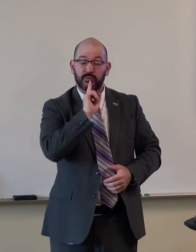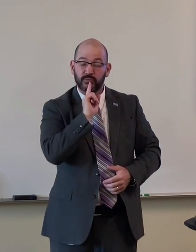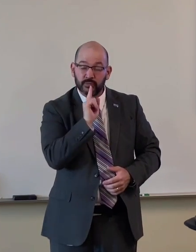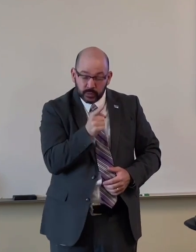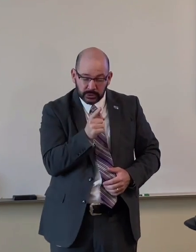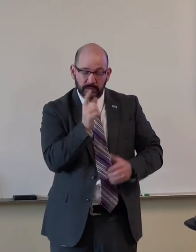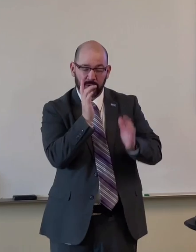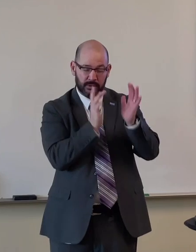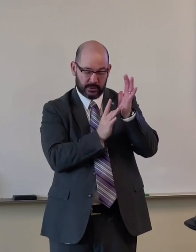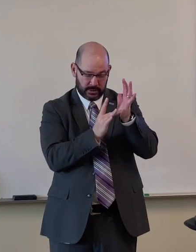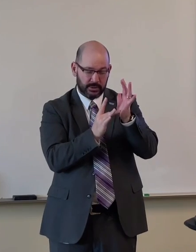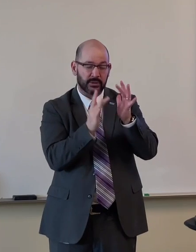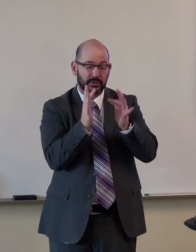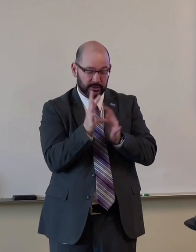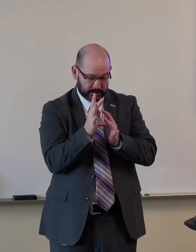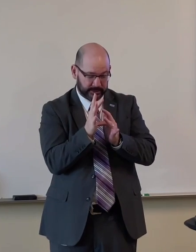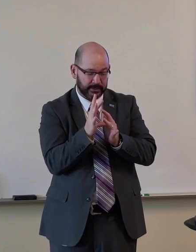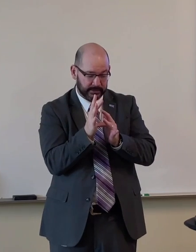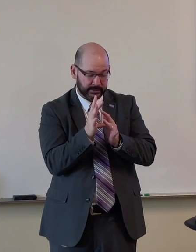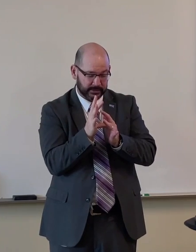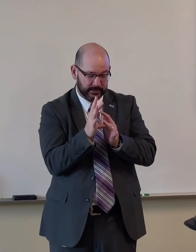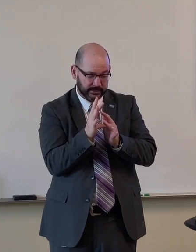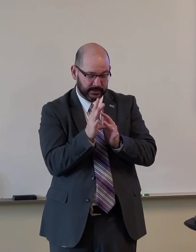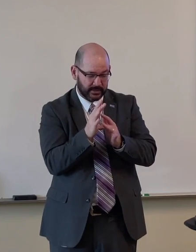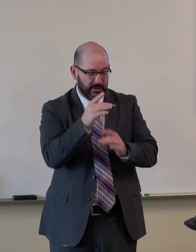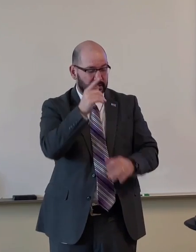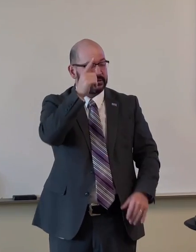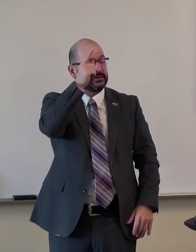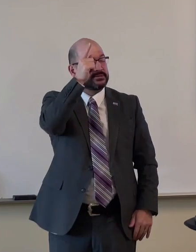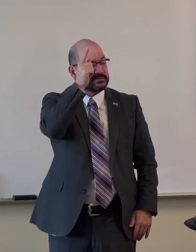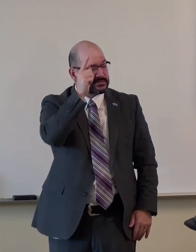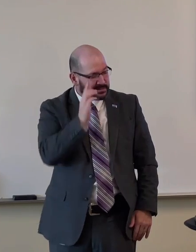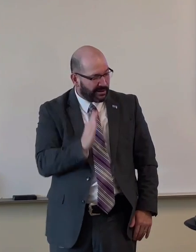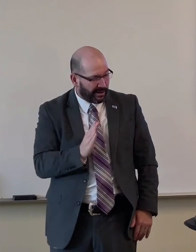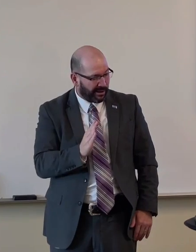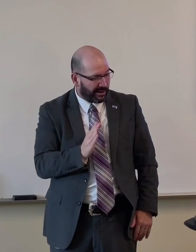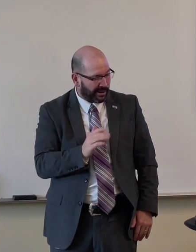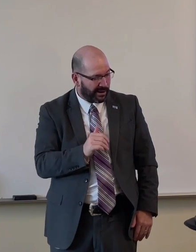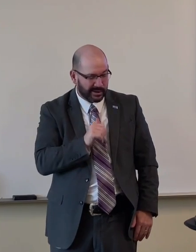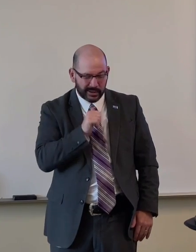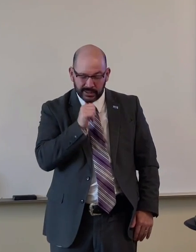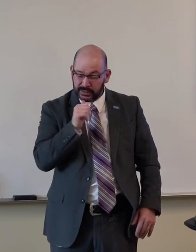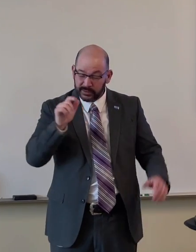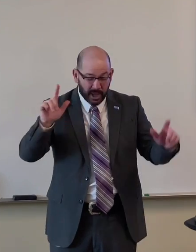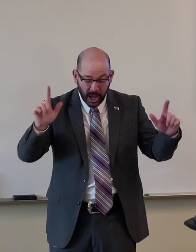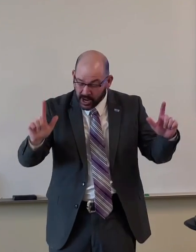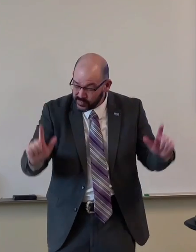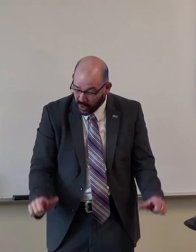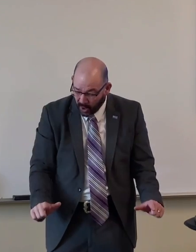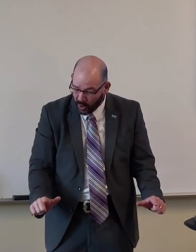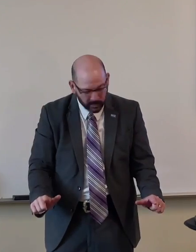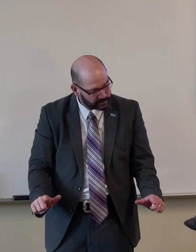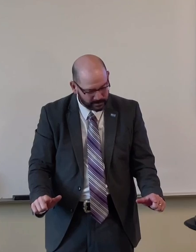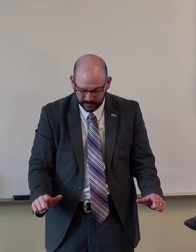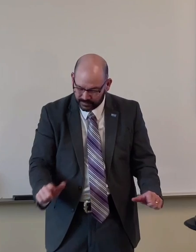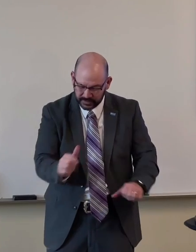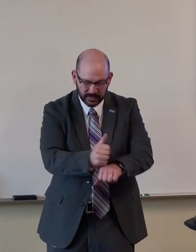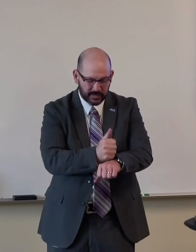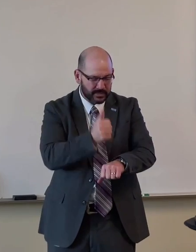death is the true Jesus that is God he's not lower than God